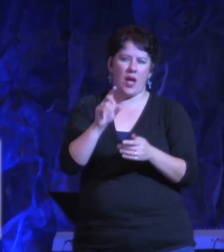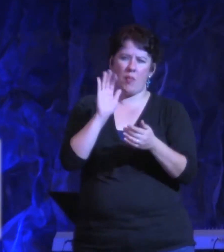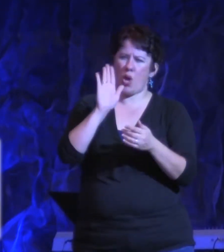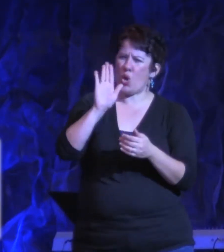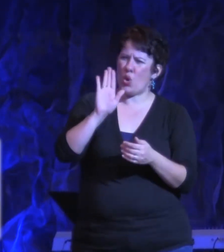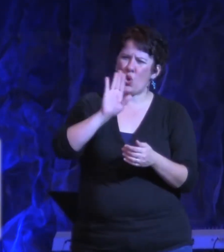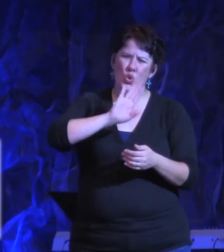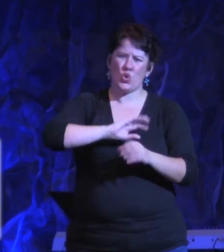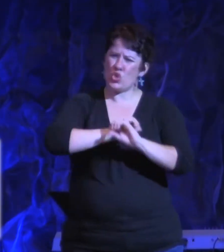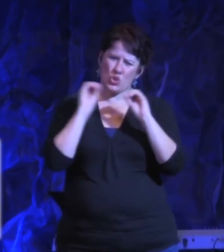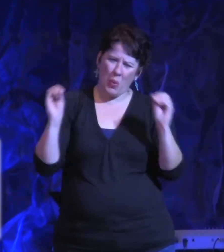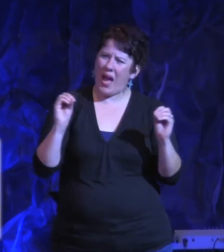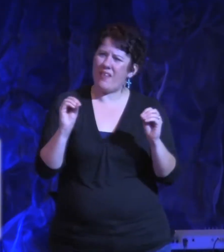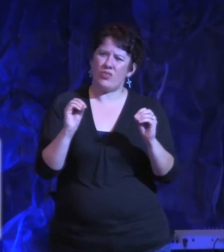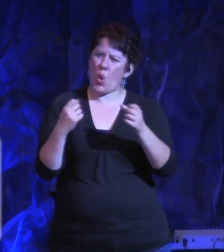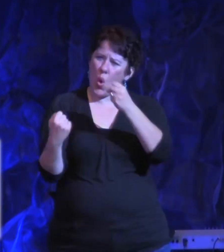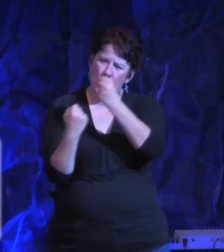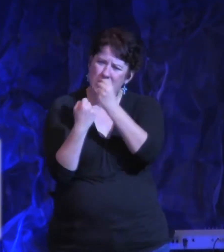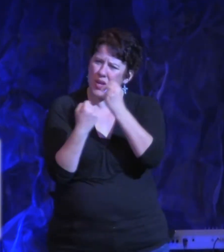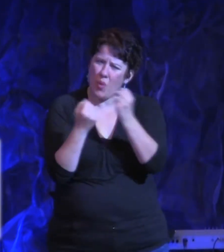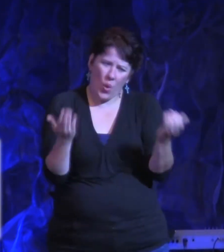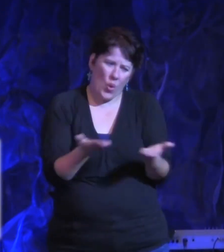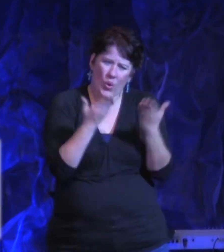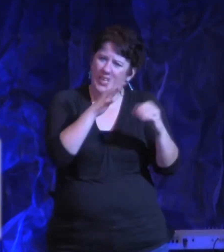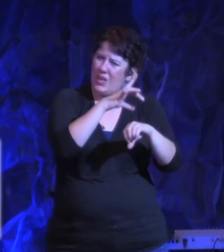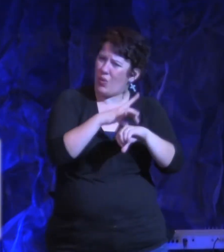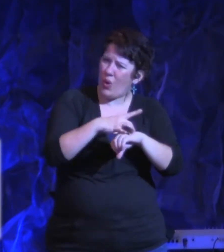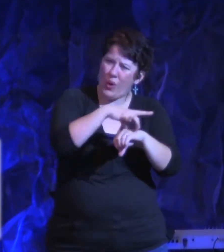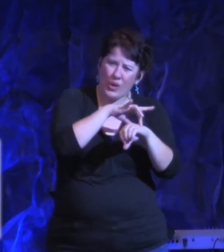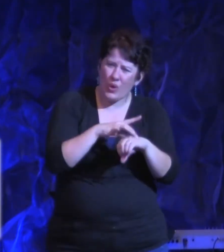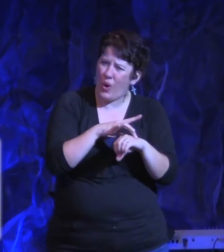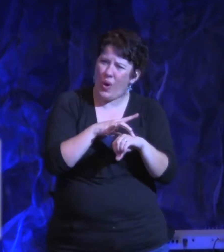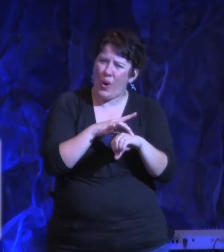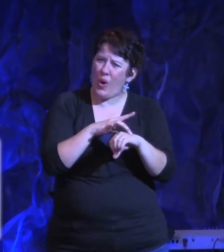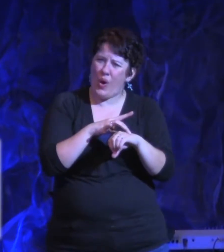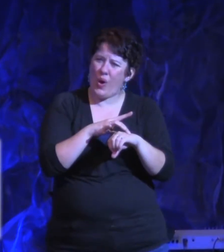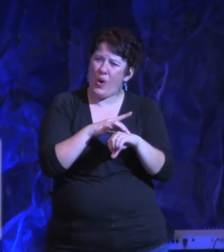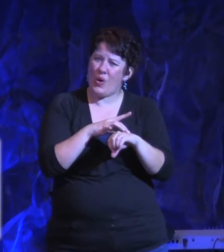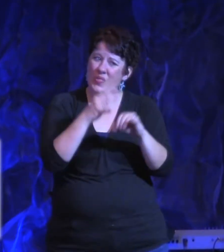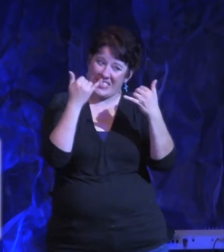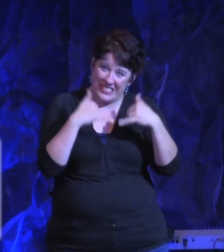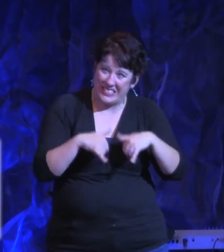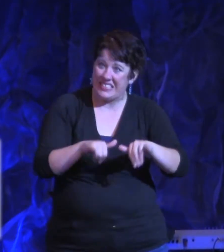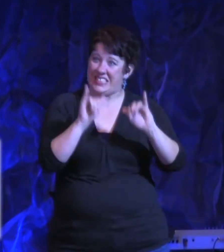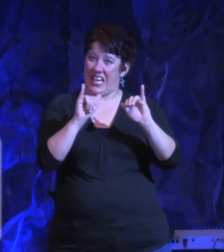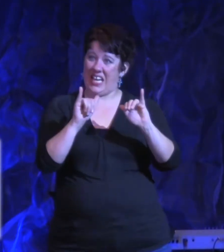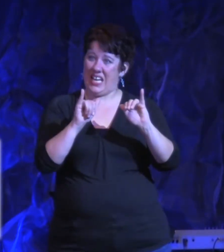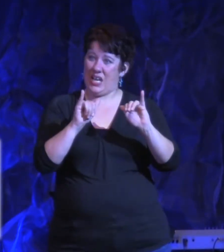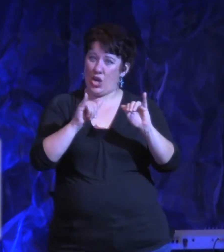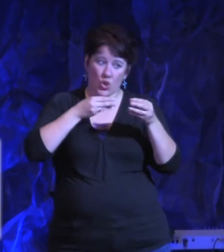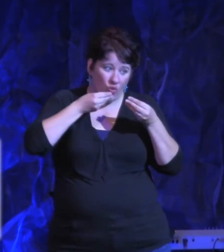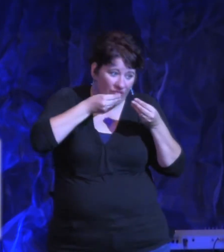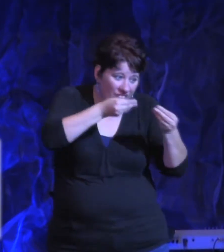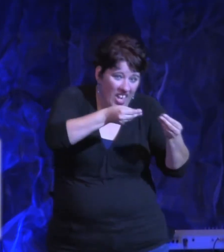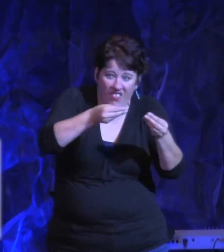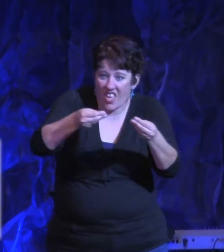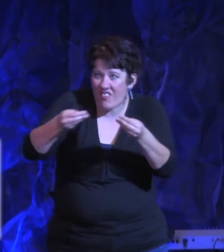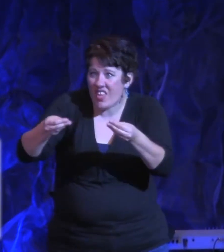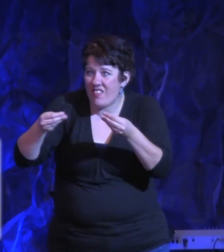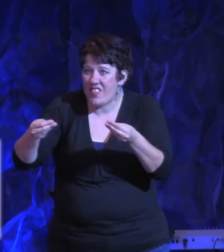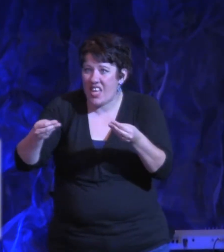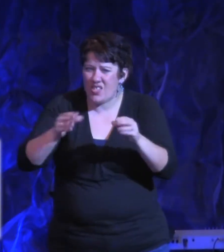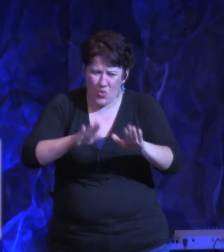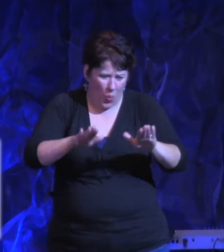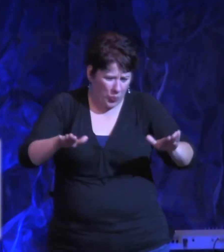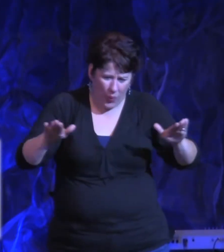but yet you're feeding all these children. How do you do it? And so George Mueller sat down and he wrote a recipe. He said,